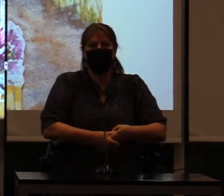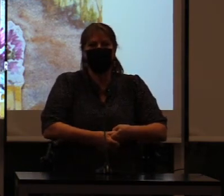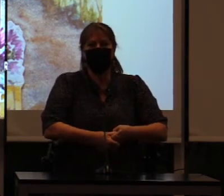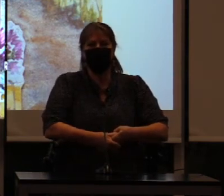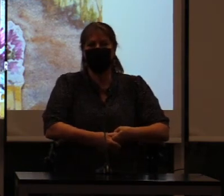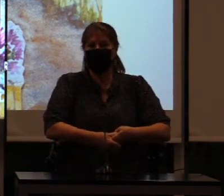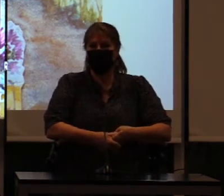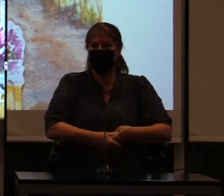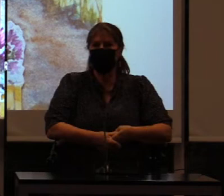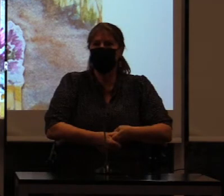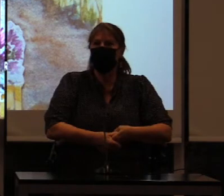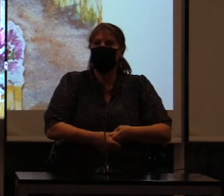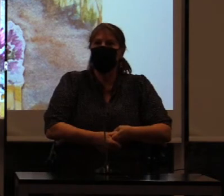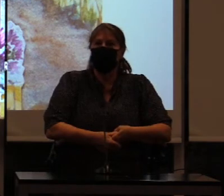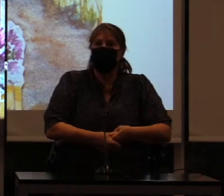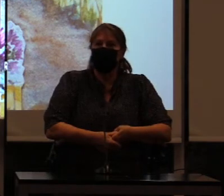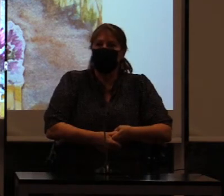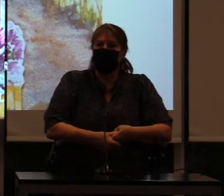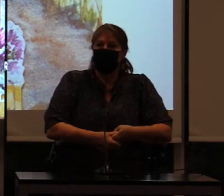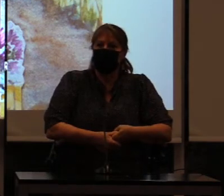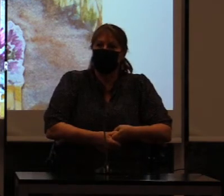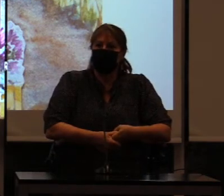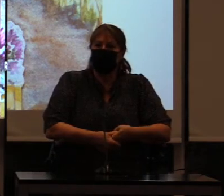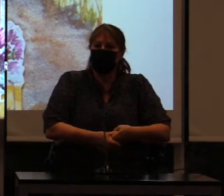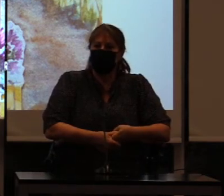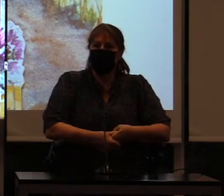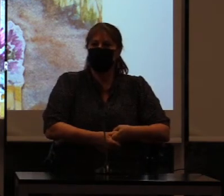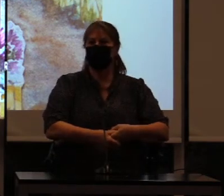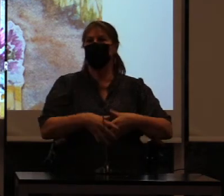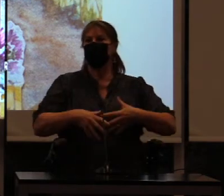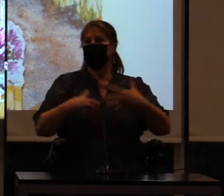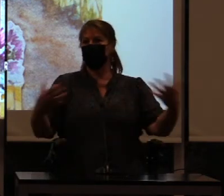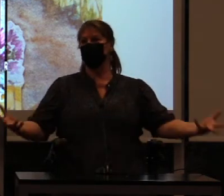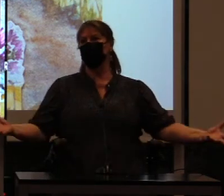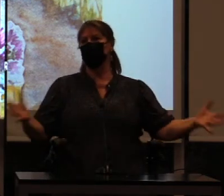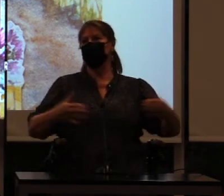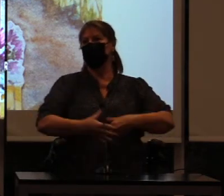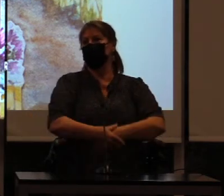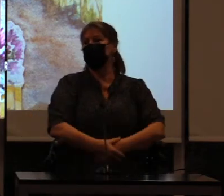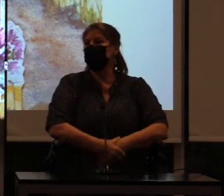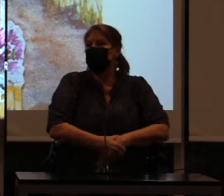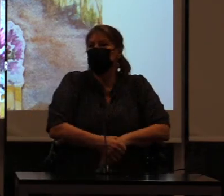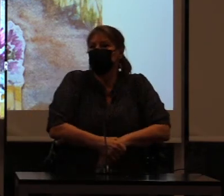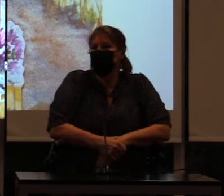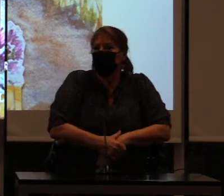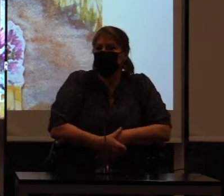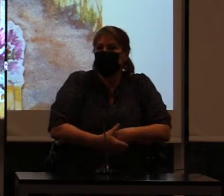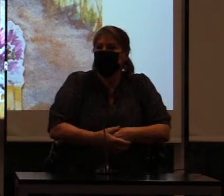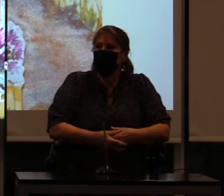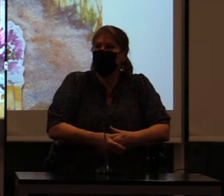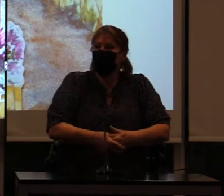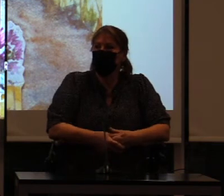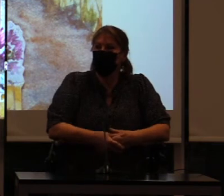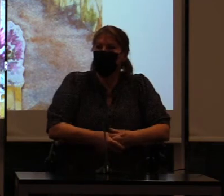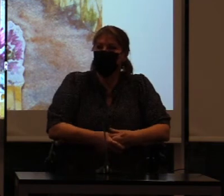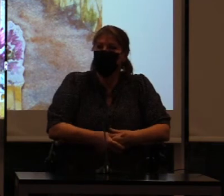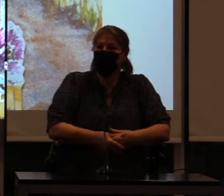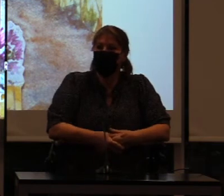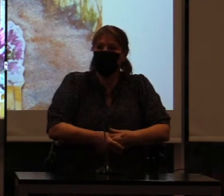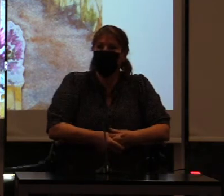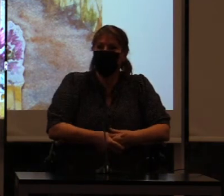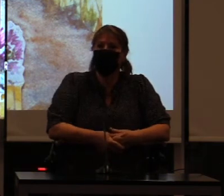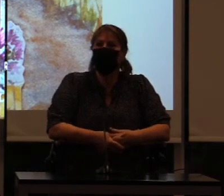work together and put, put, put these books into the world. And we were,